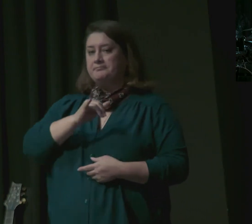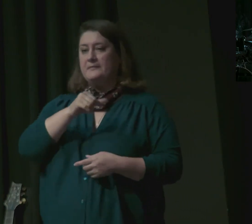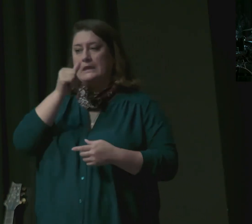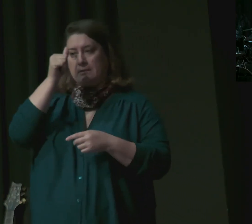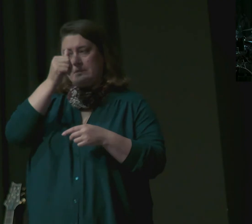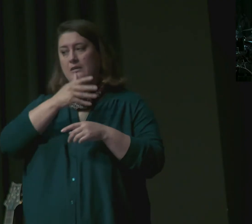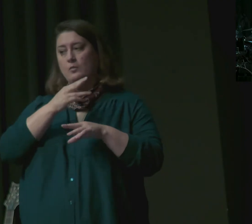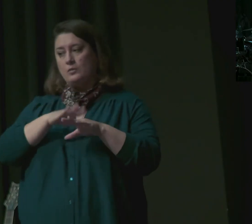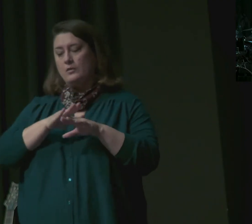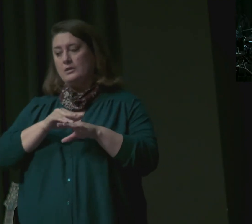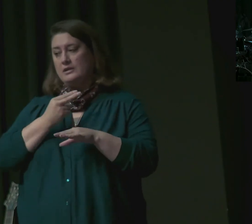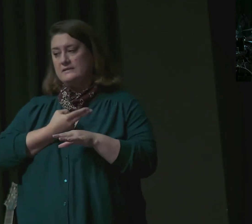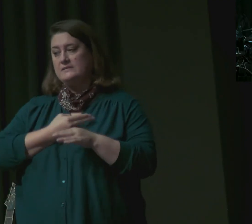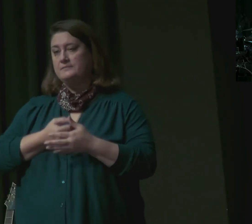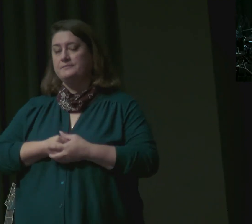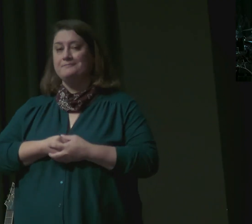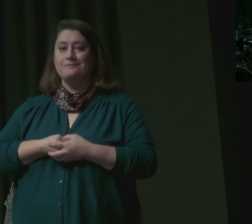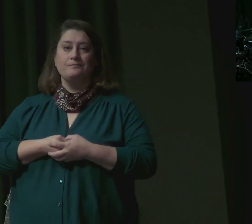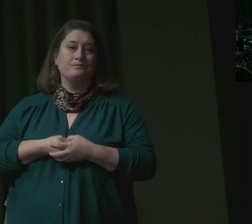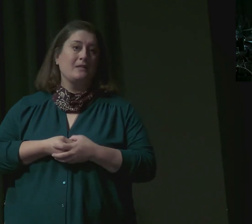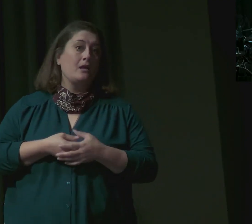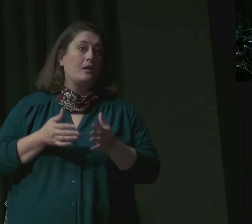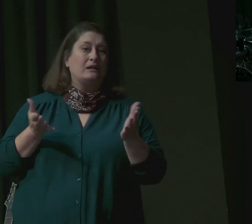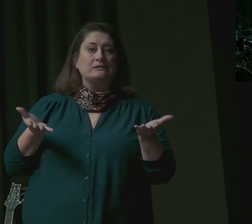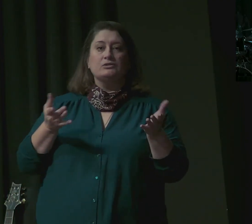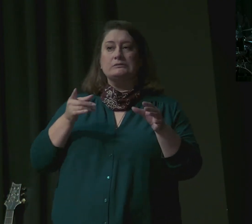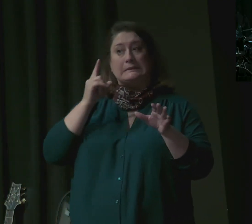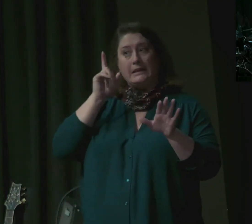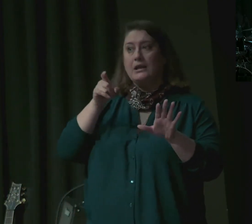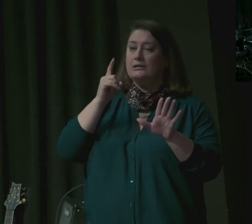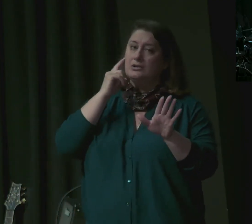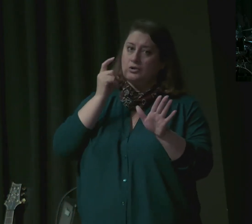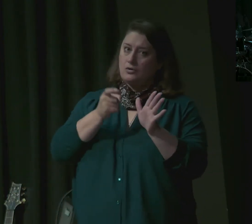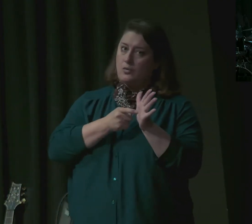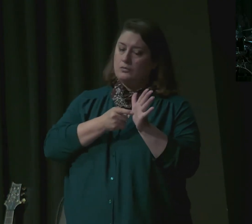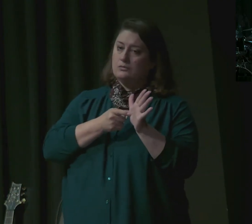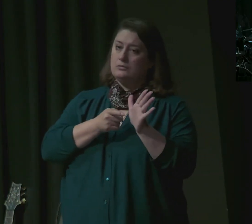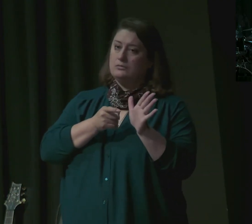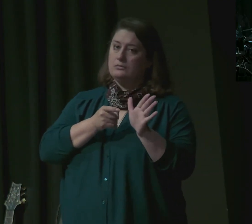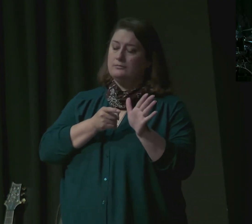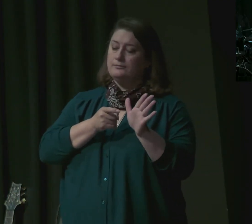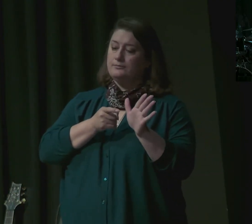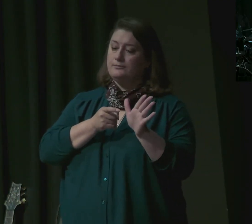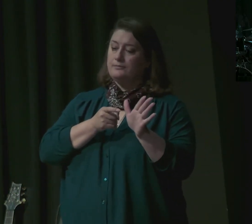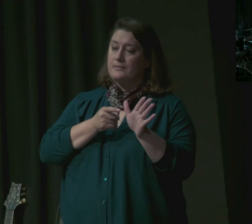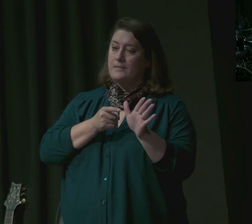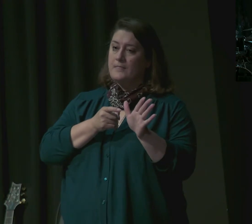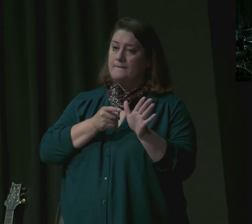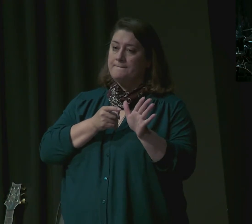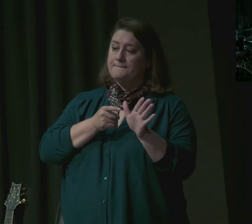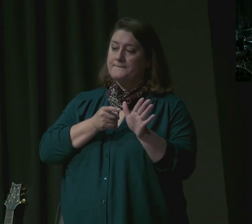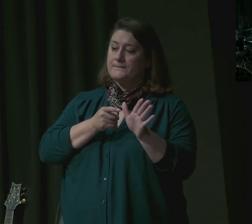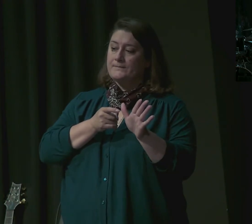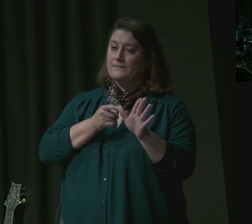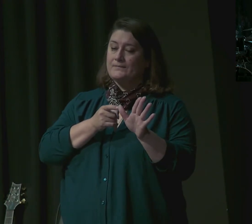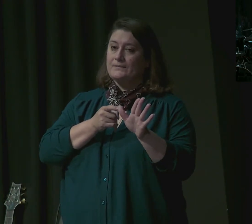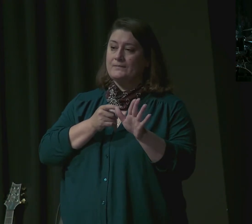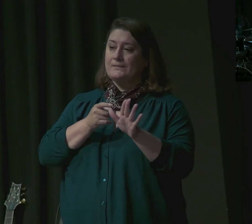And for the first time, I can't help but just note this. For the first time in this section of the narrative, Jacob is referred to as Israel.